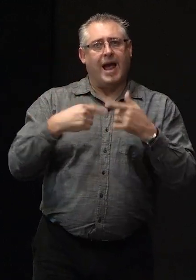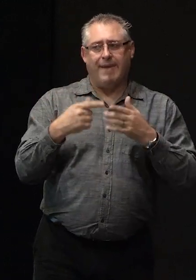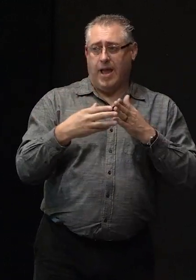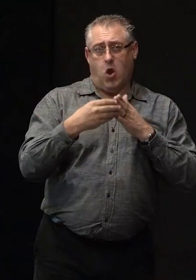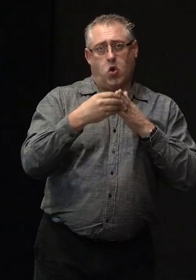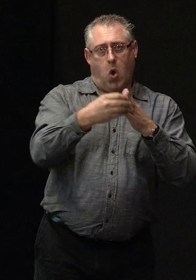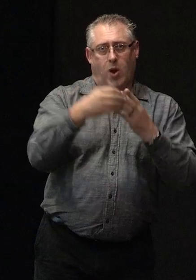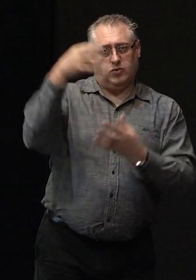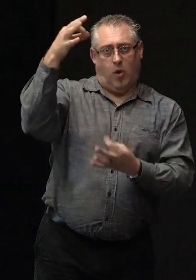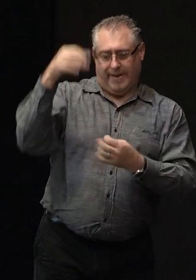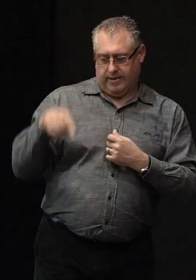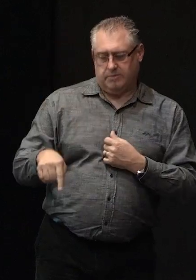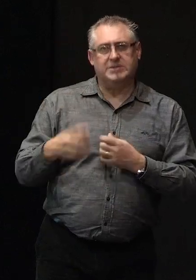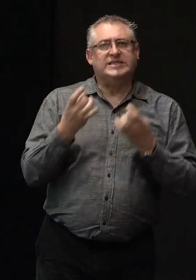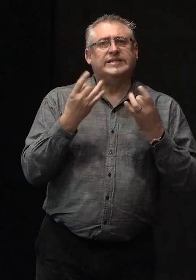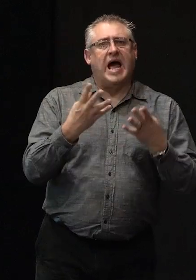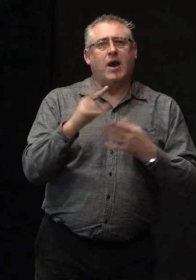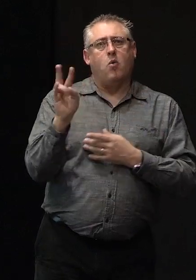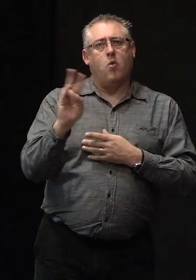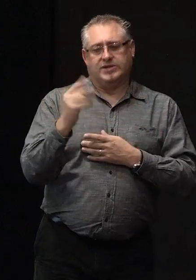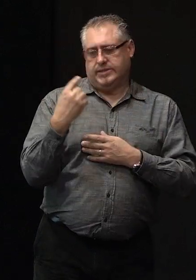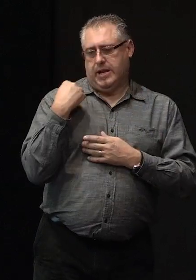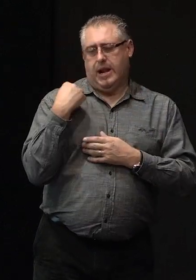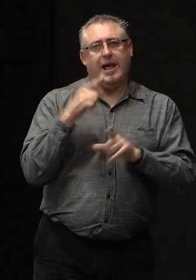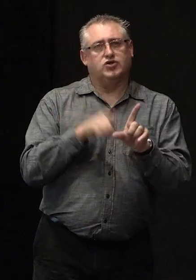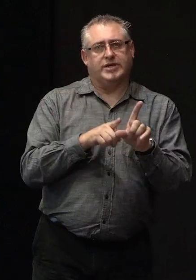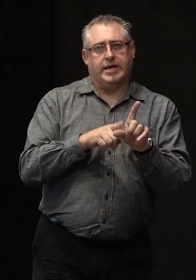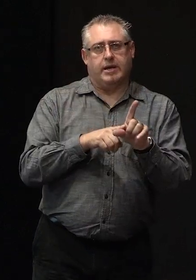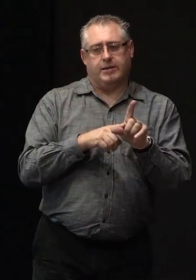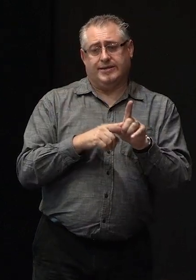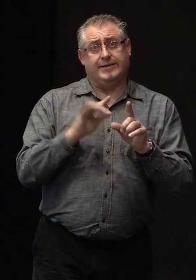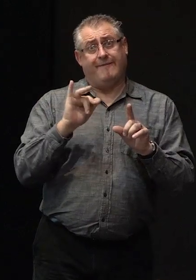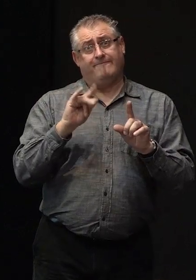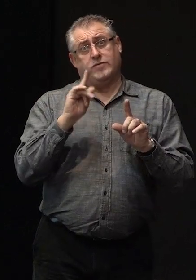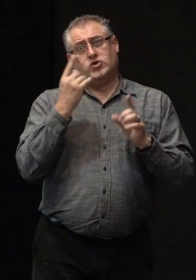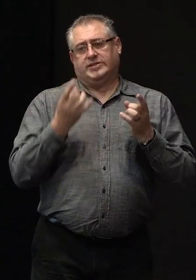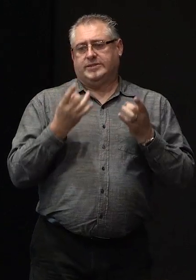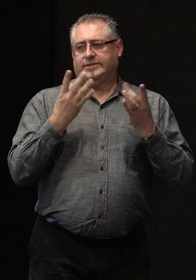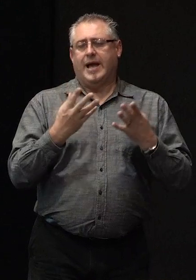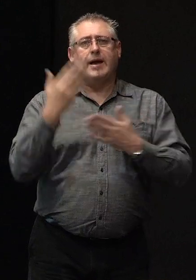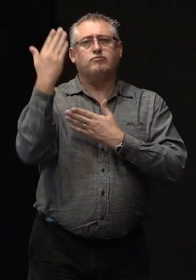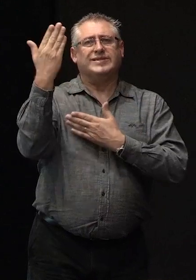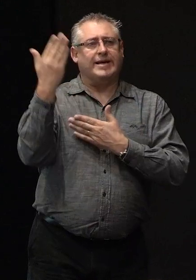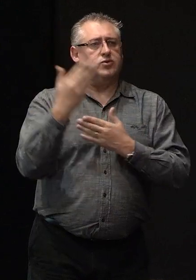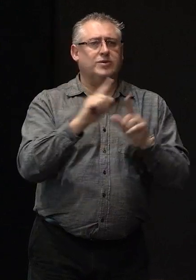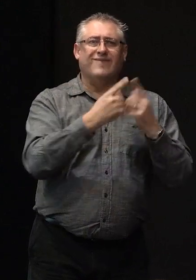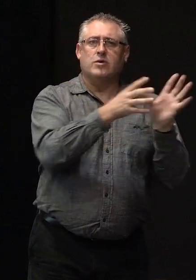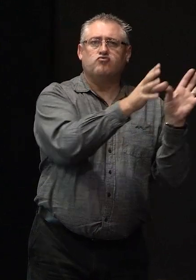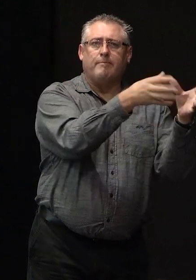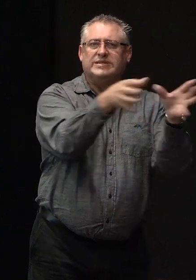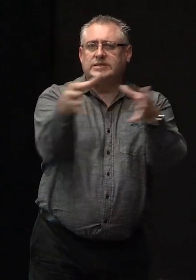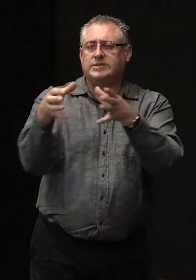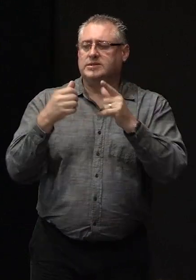document we started about August last year initially we presented to several groups of